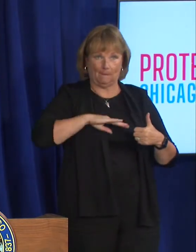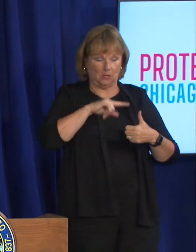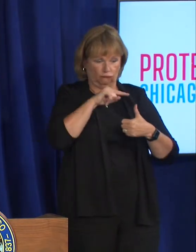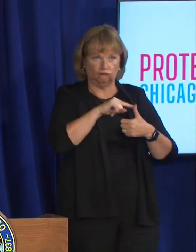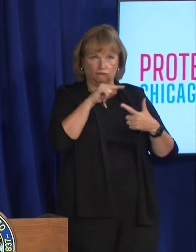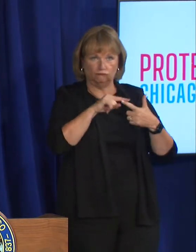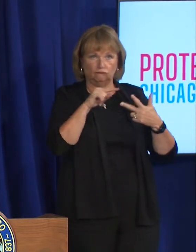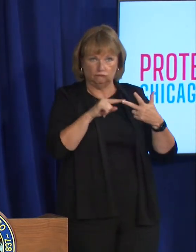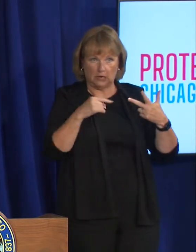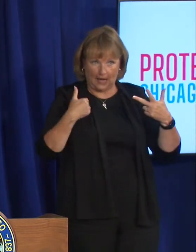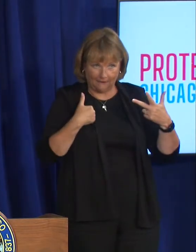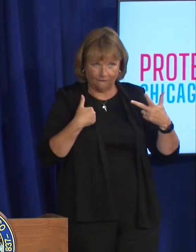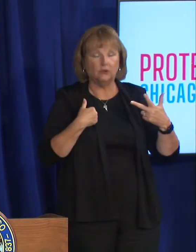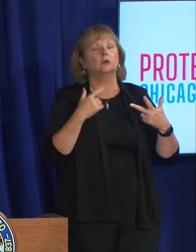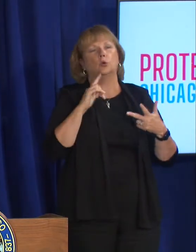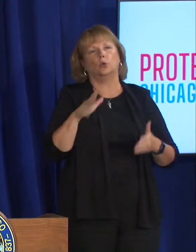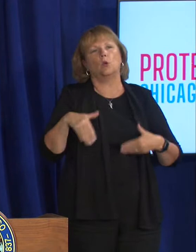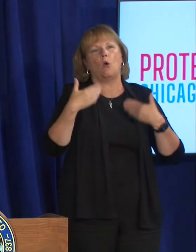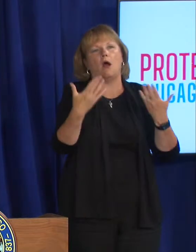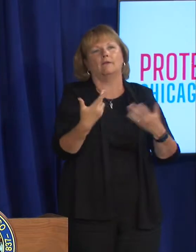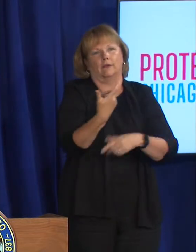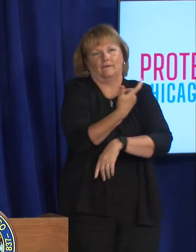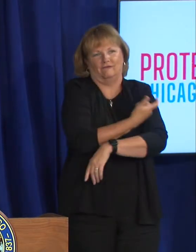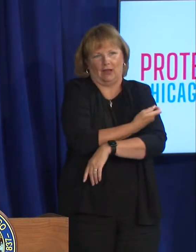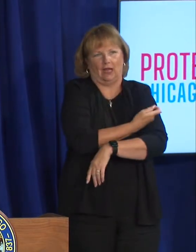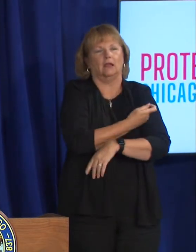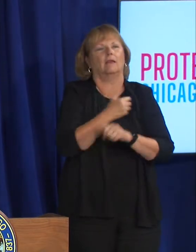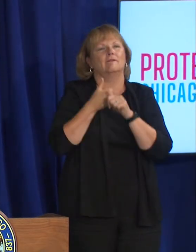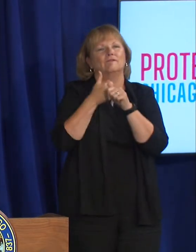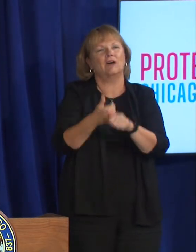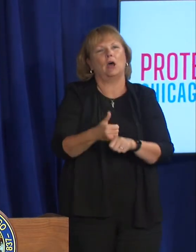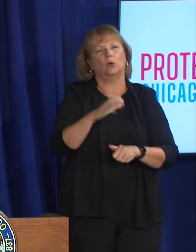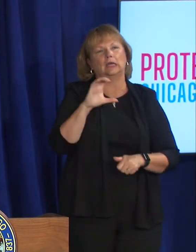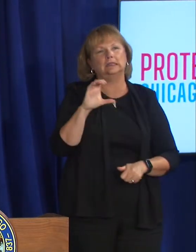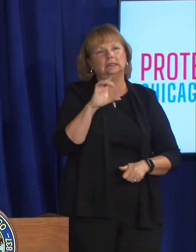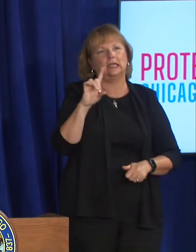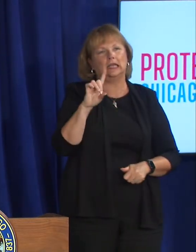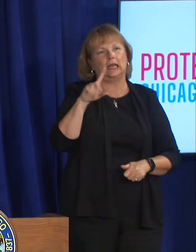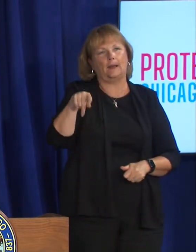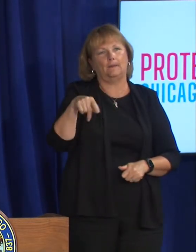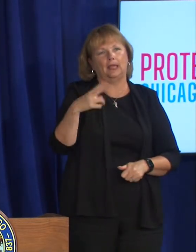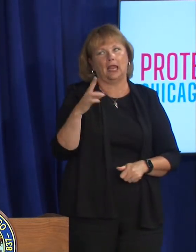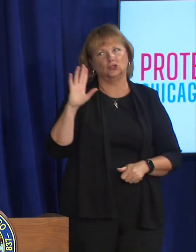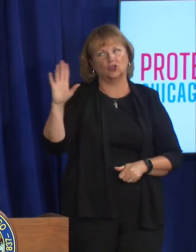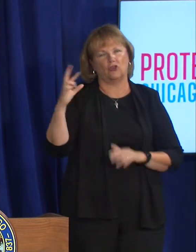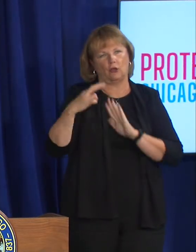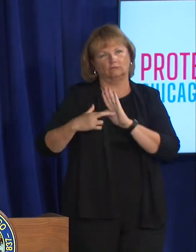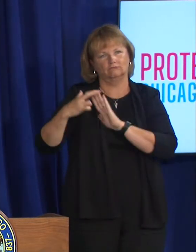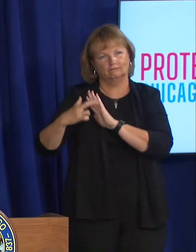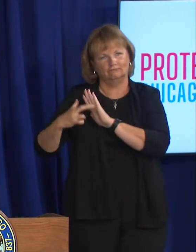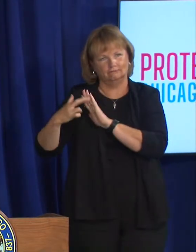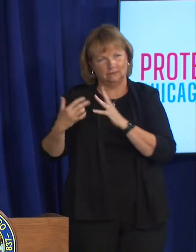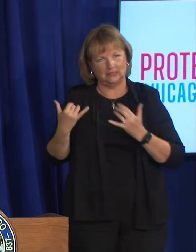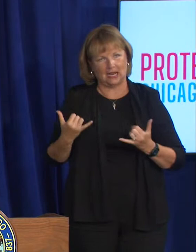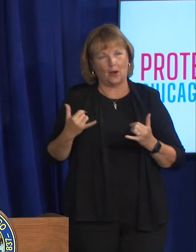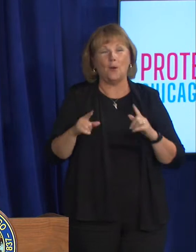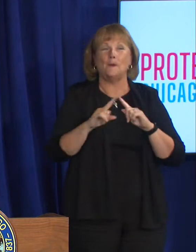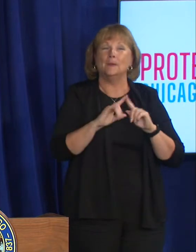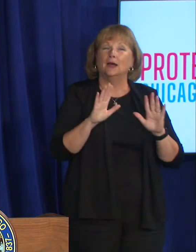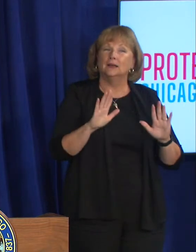we can offer you the vaccine based on cdph protocols uh but not really um